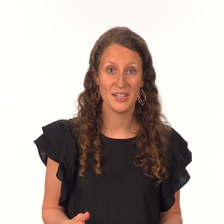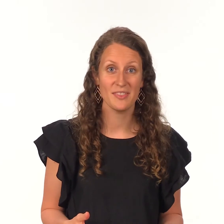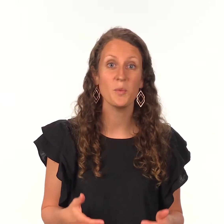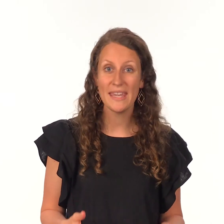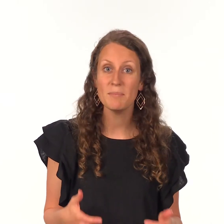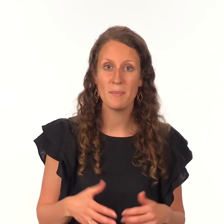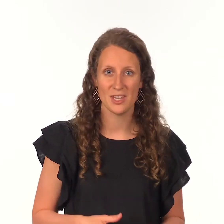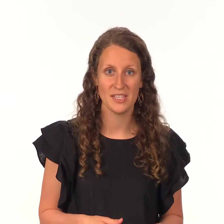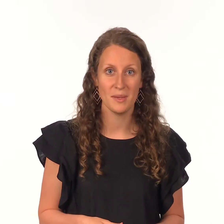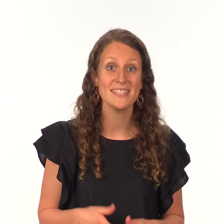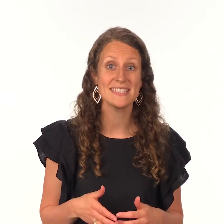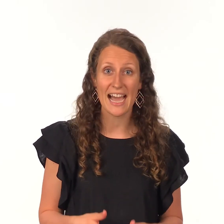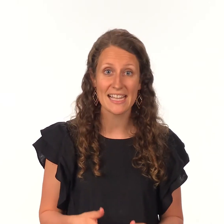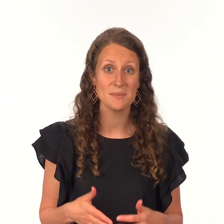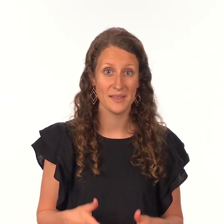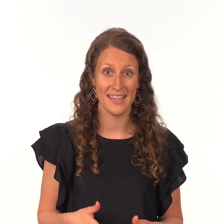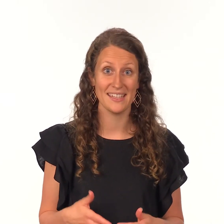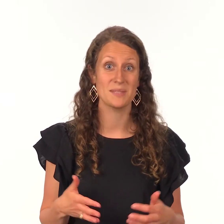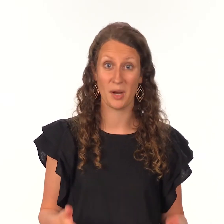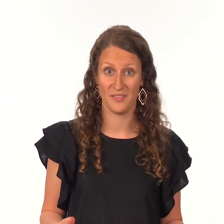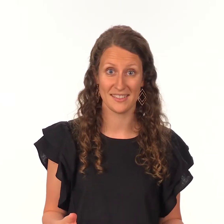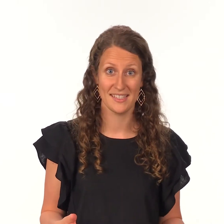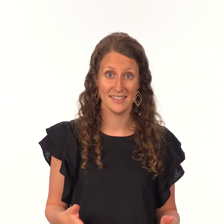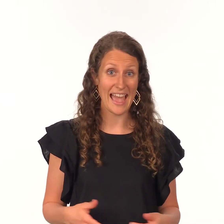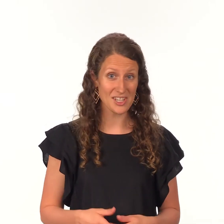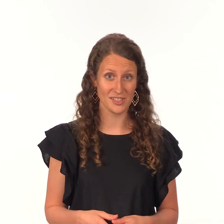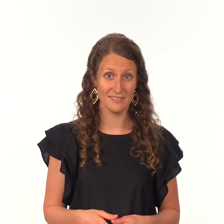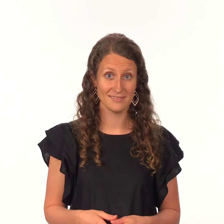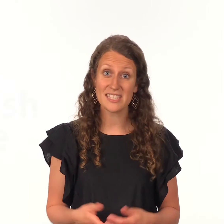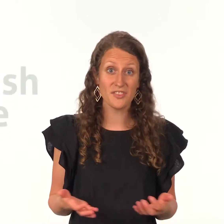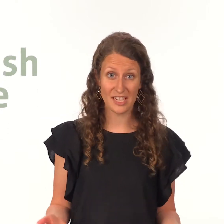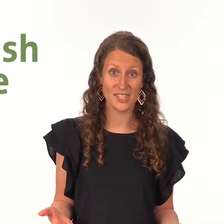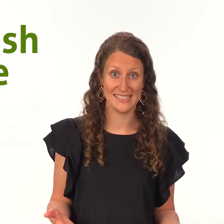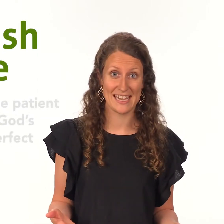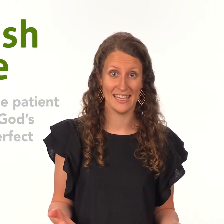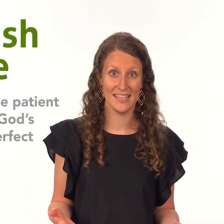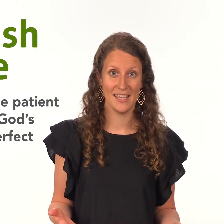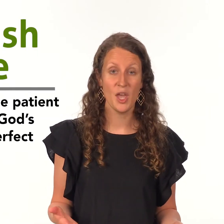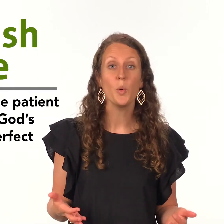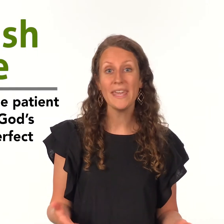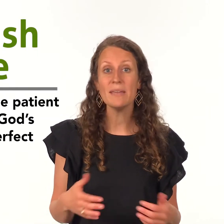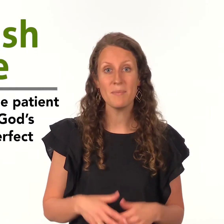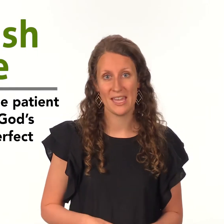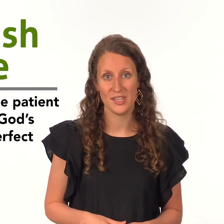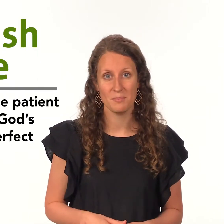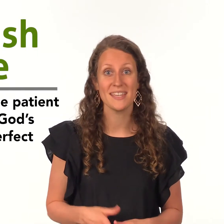that we can be patient because god's plan is perfect actually that's our finish line today we can be patient because